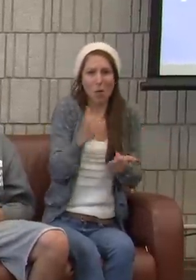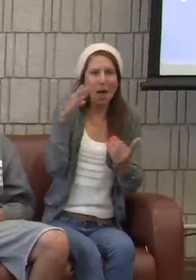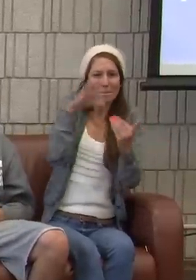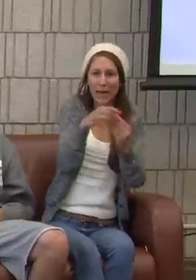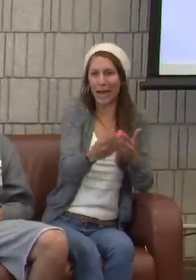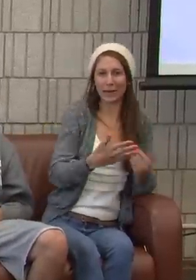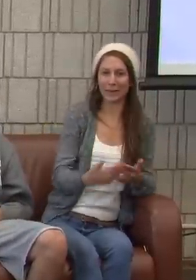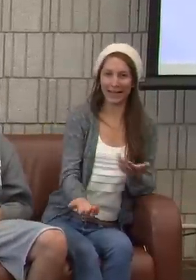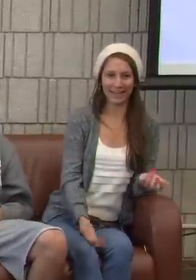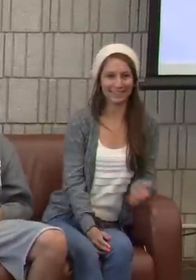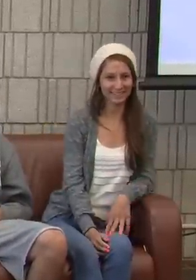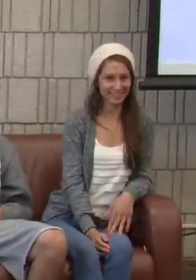very welcoming.